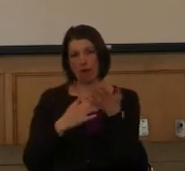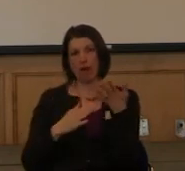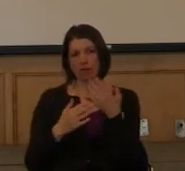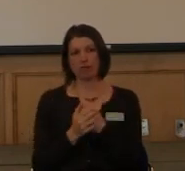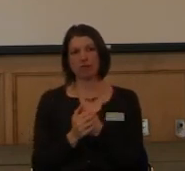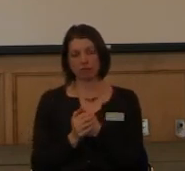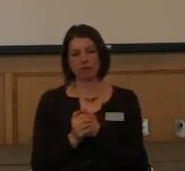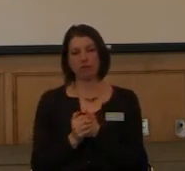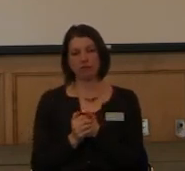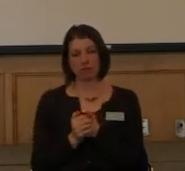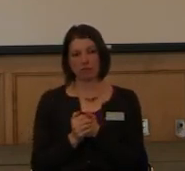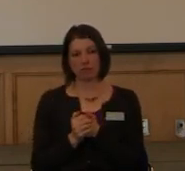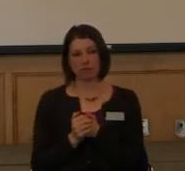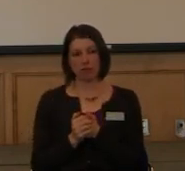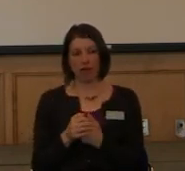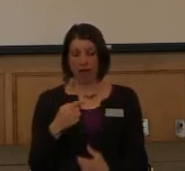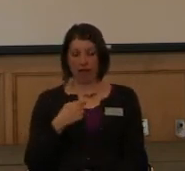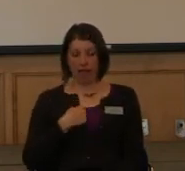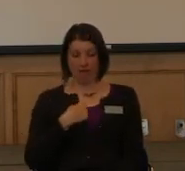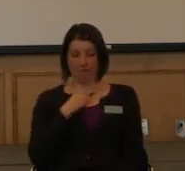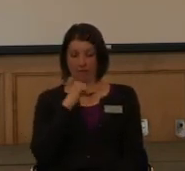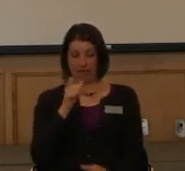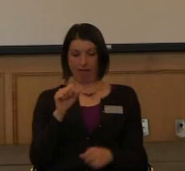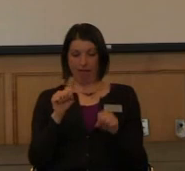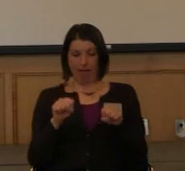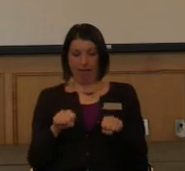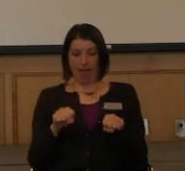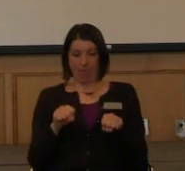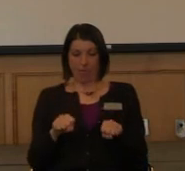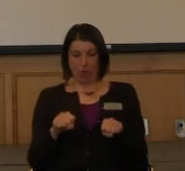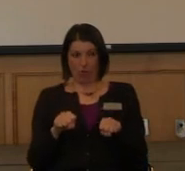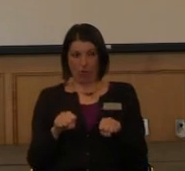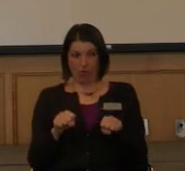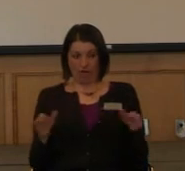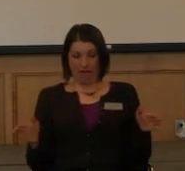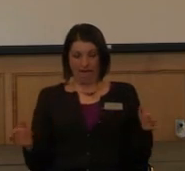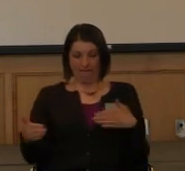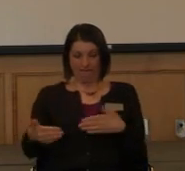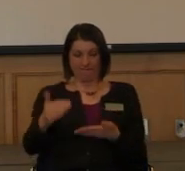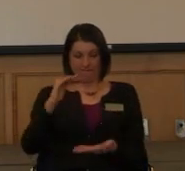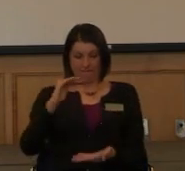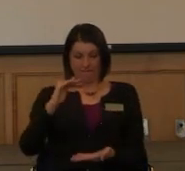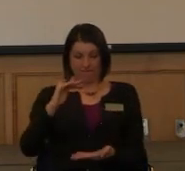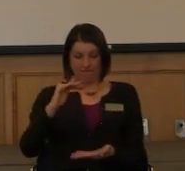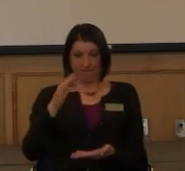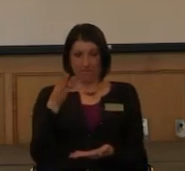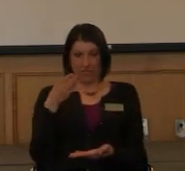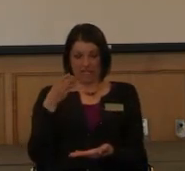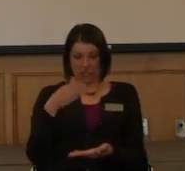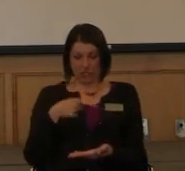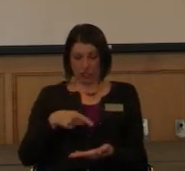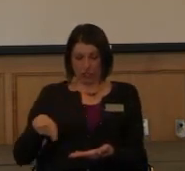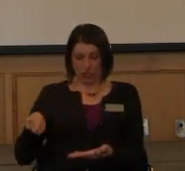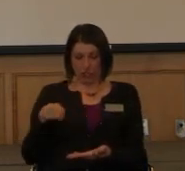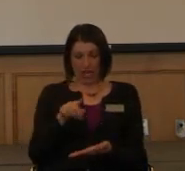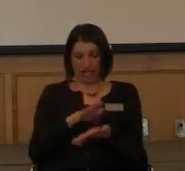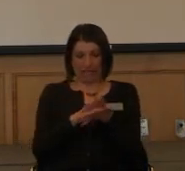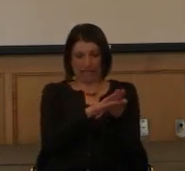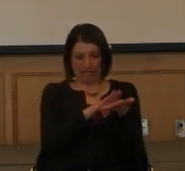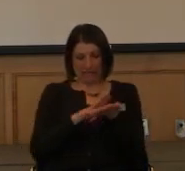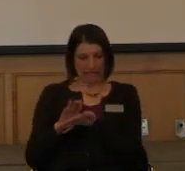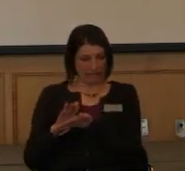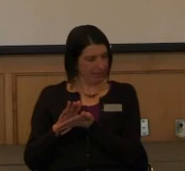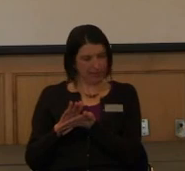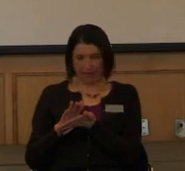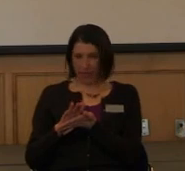So, I may not be able to clean the fish tank. But I can help direct